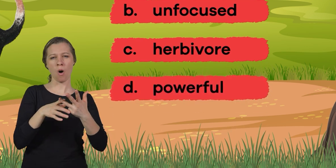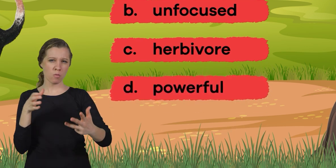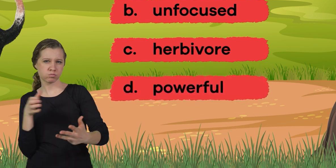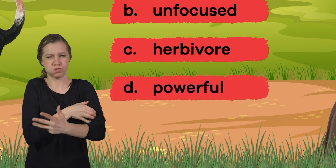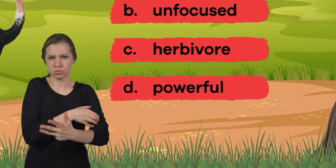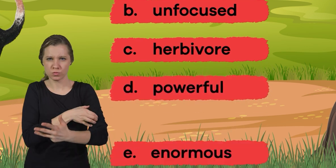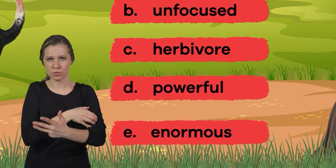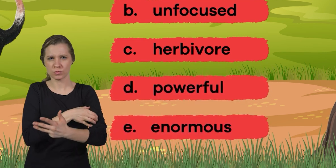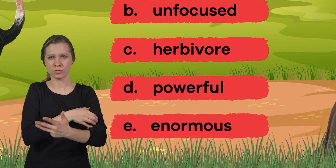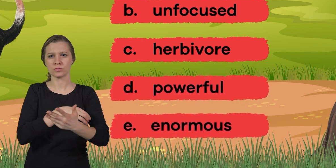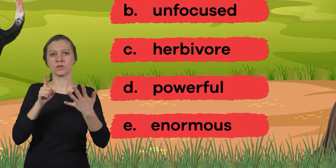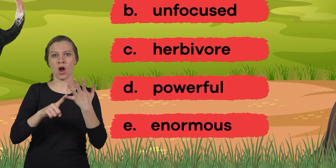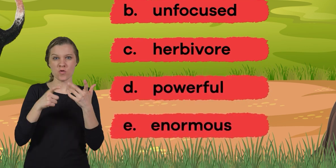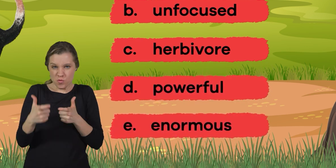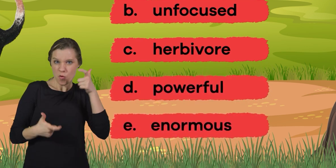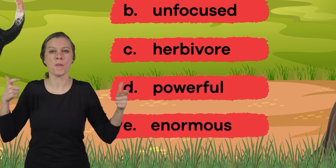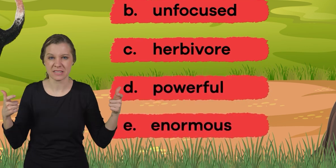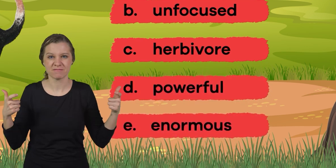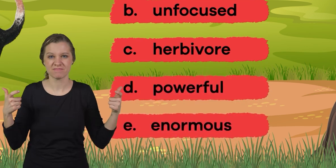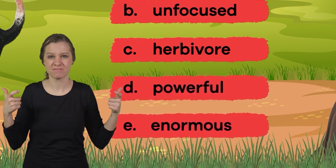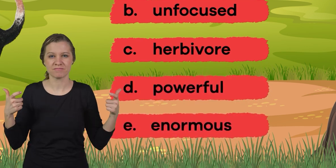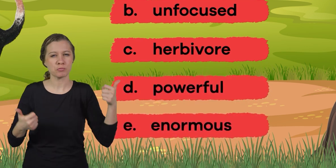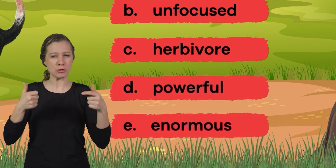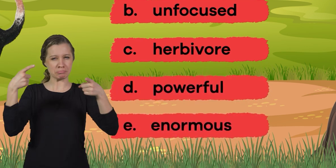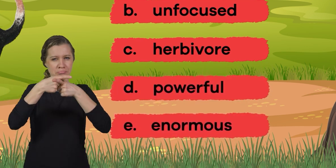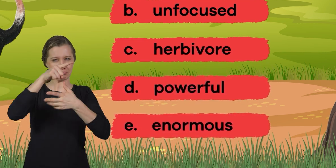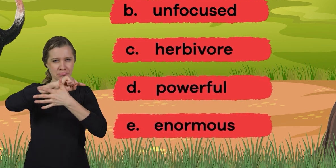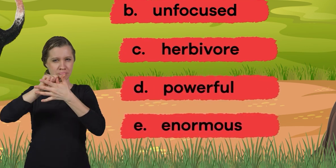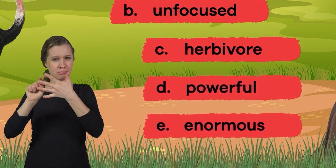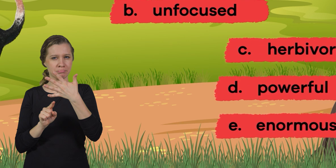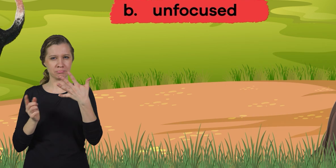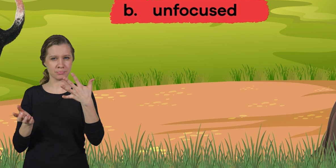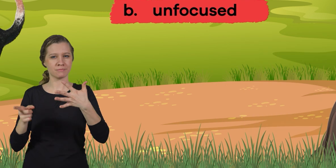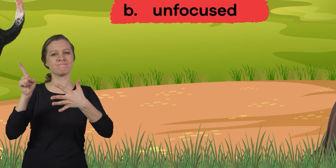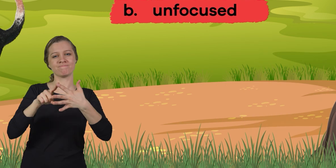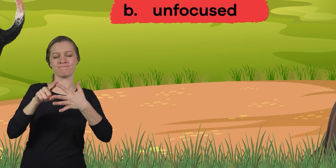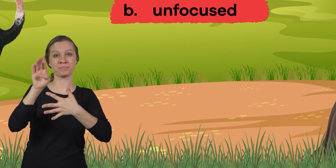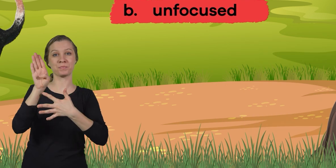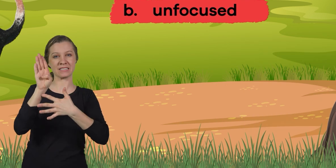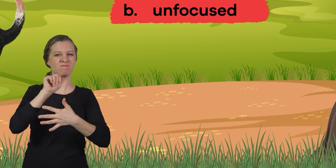Powerful E. Enormous That's right! B.